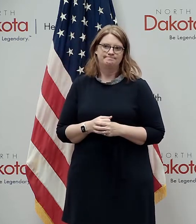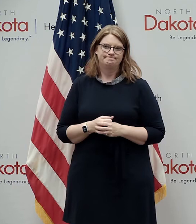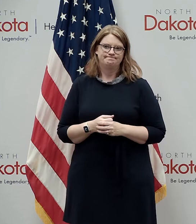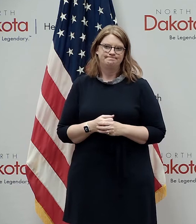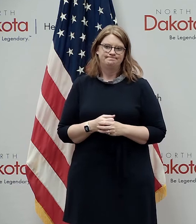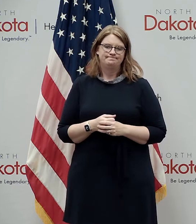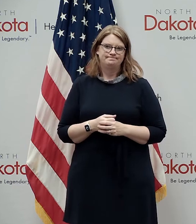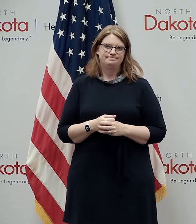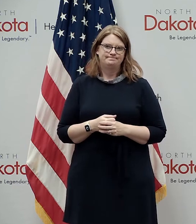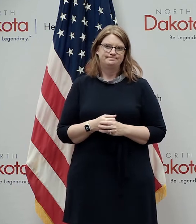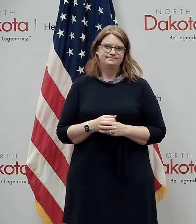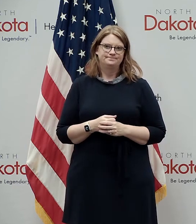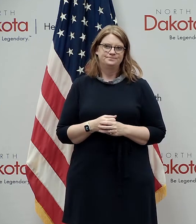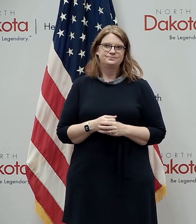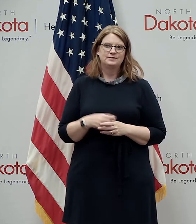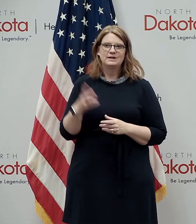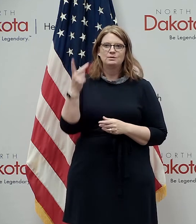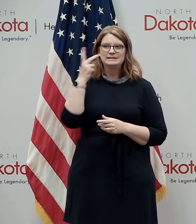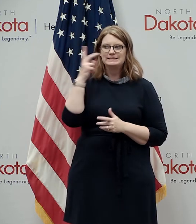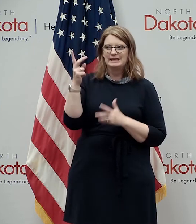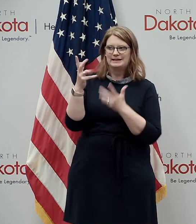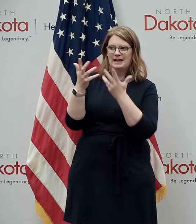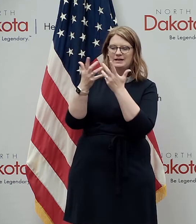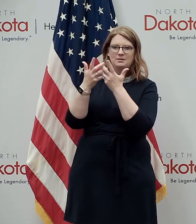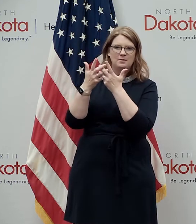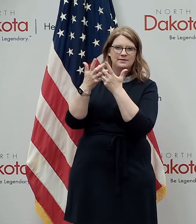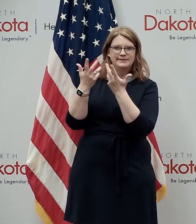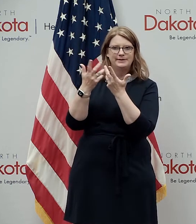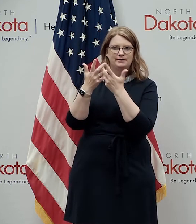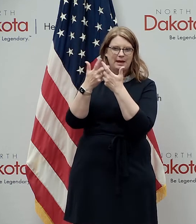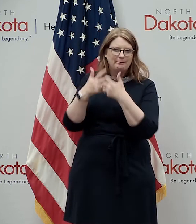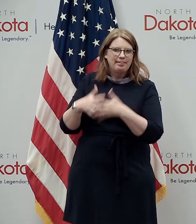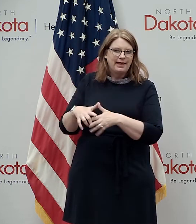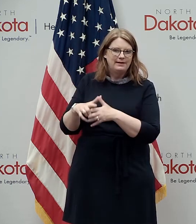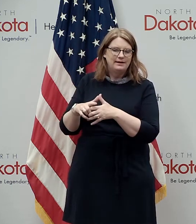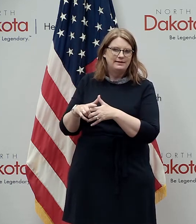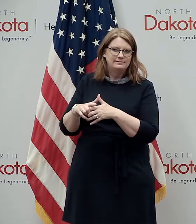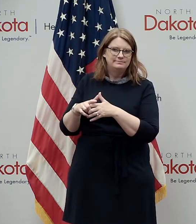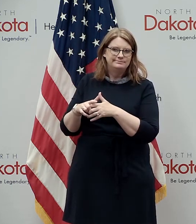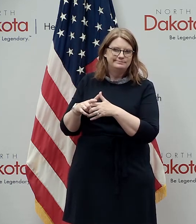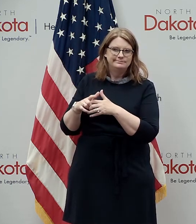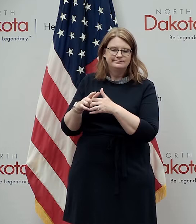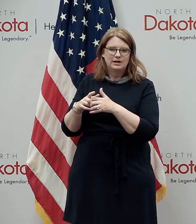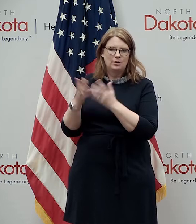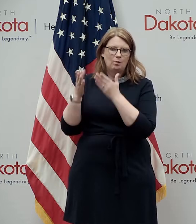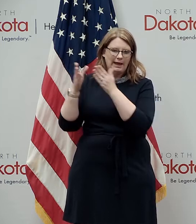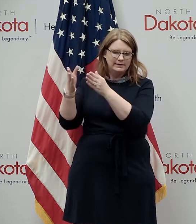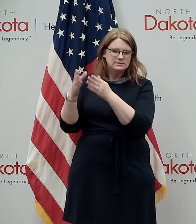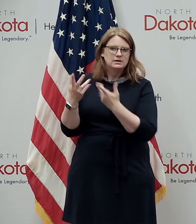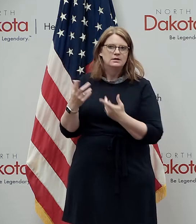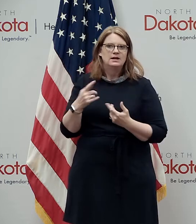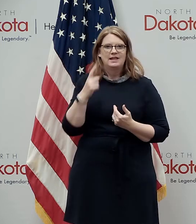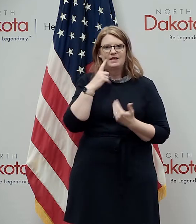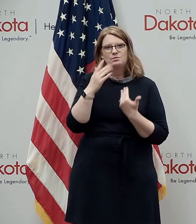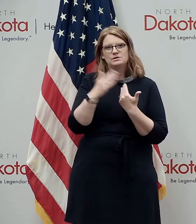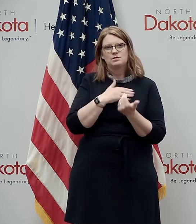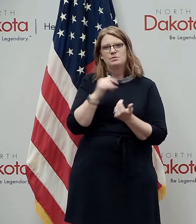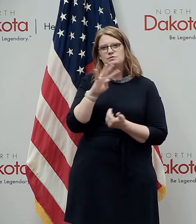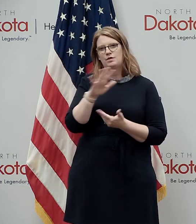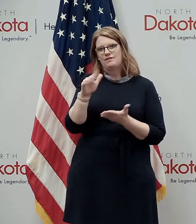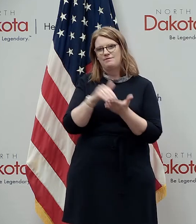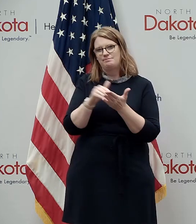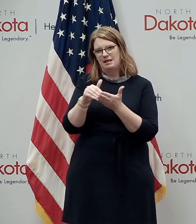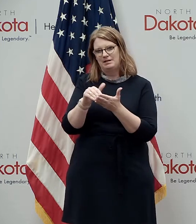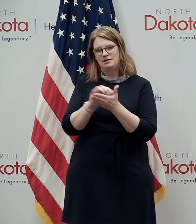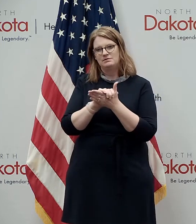a lot of the the blended model there were dollars that were significant dollars that were approved i think it was close to 45 million dollars